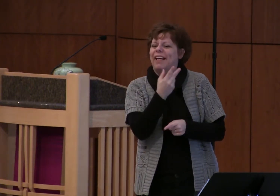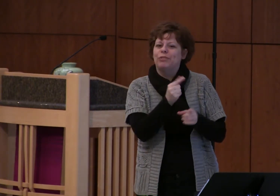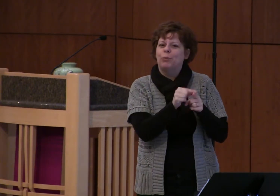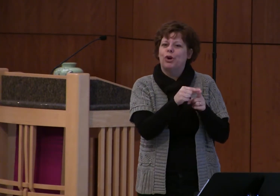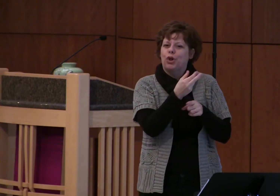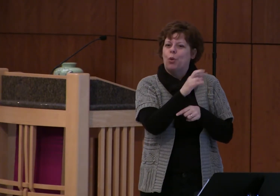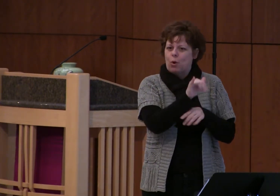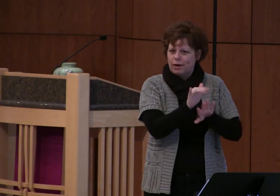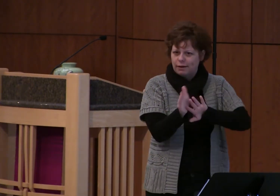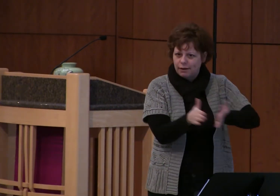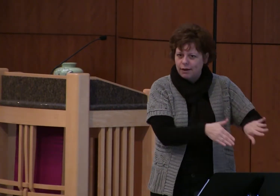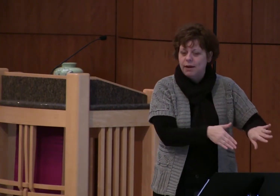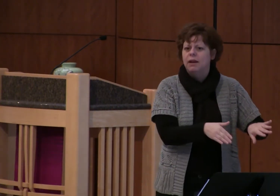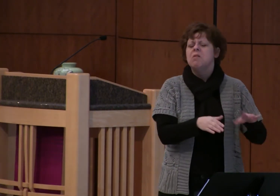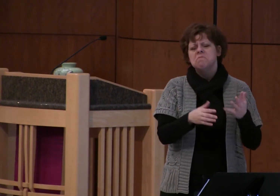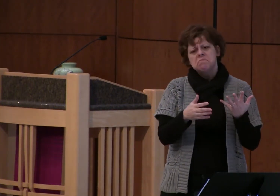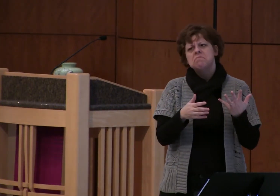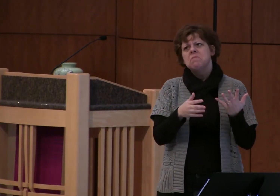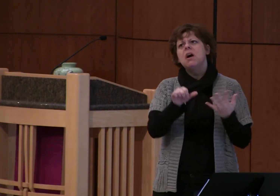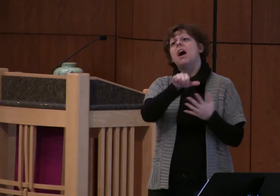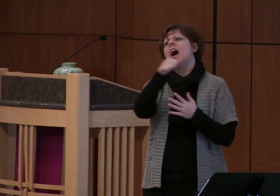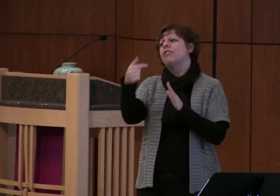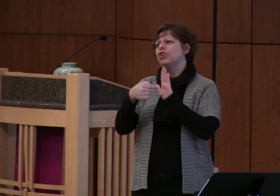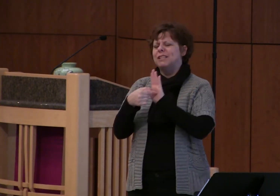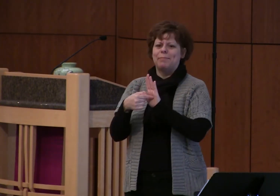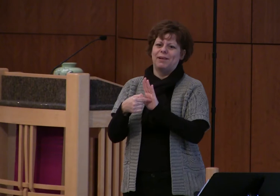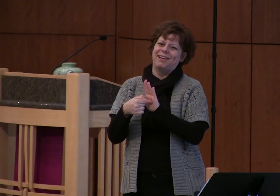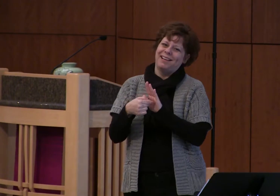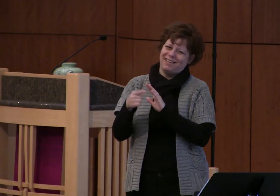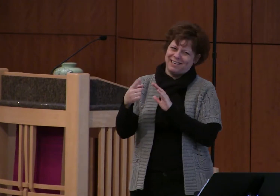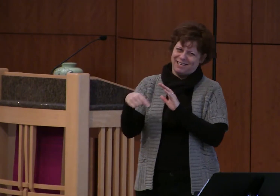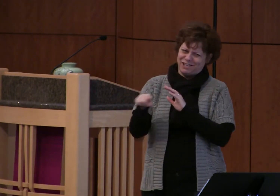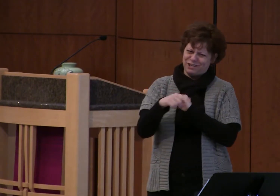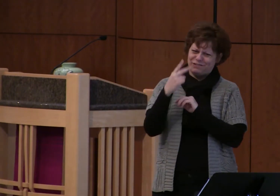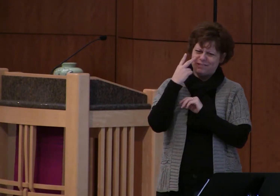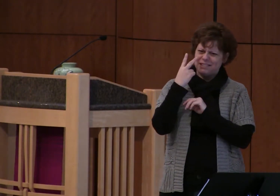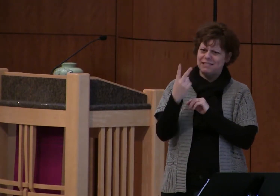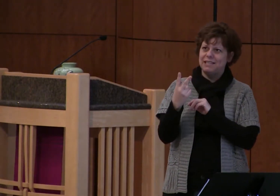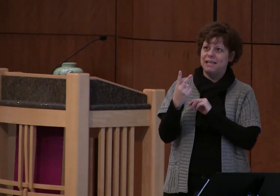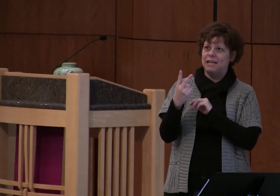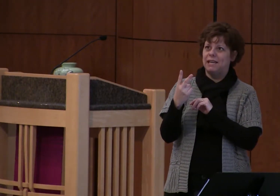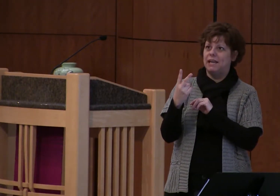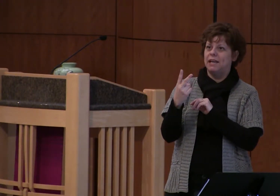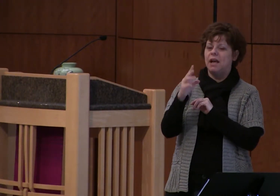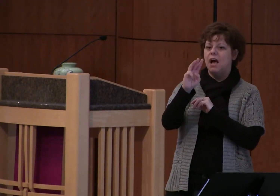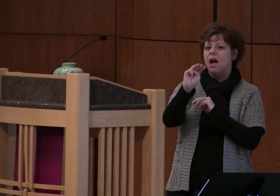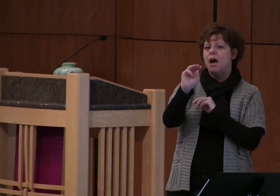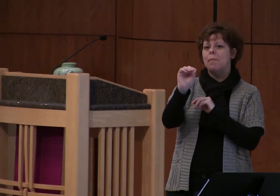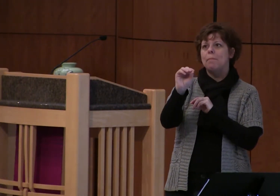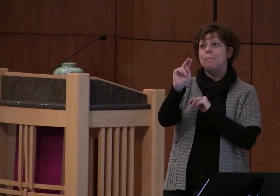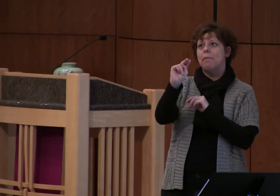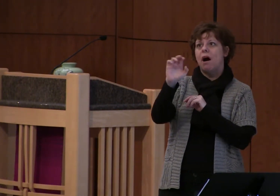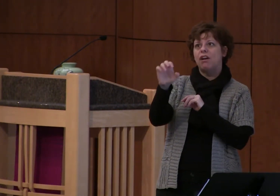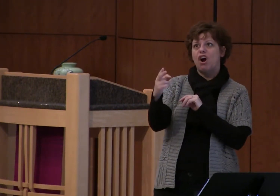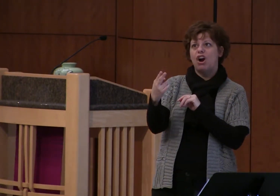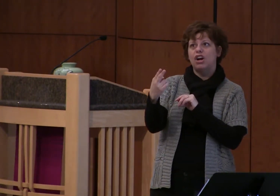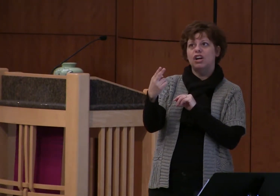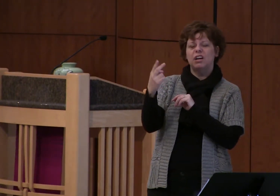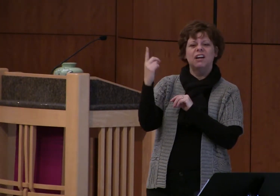and it's been a while for another example it's been a while since we've ever seen a monarch's coronation but again that is a ceremony